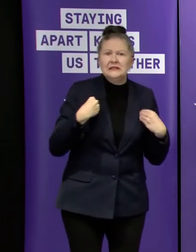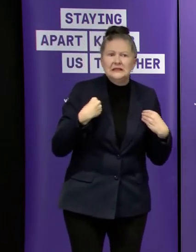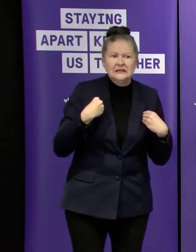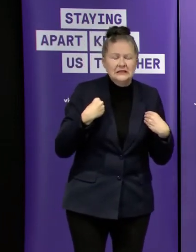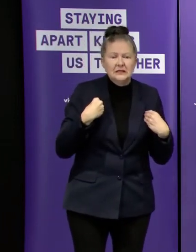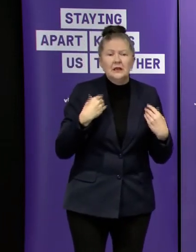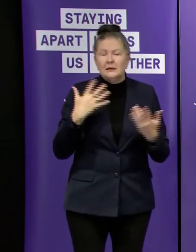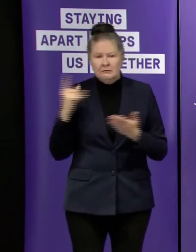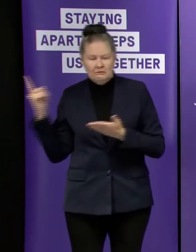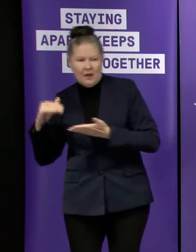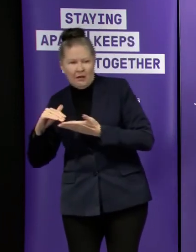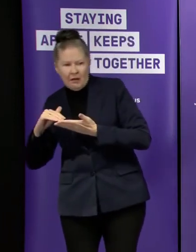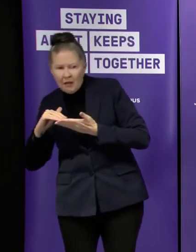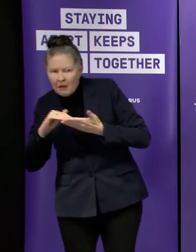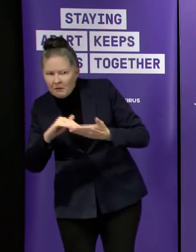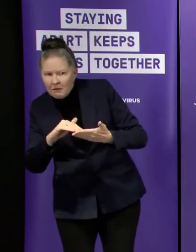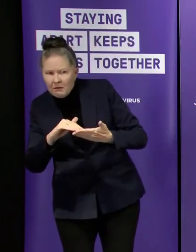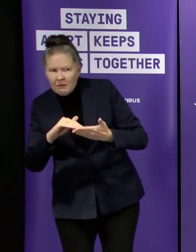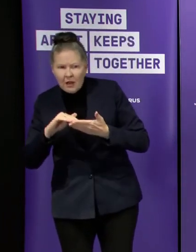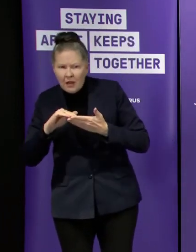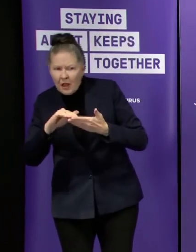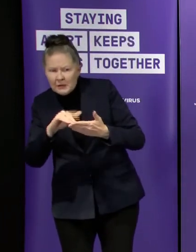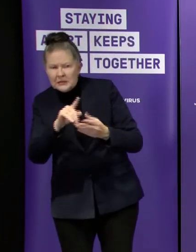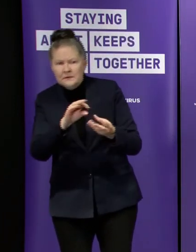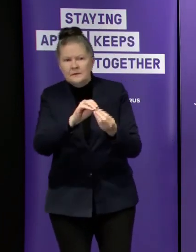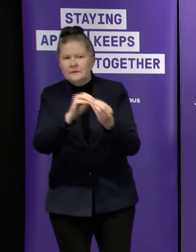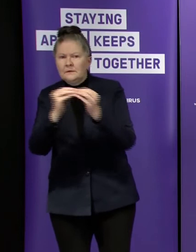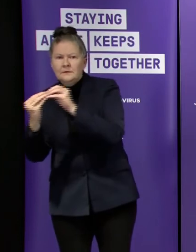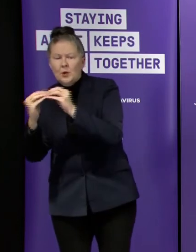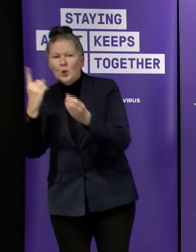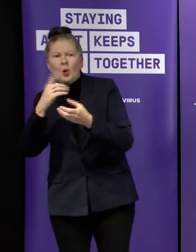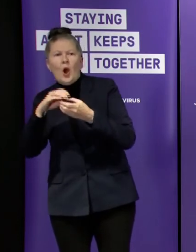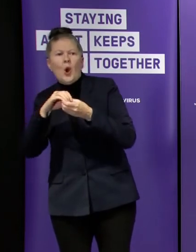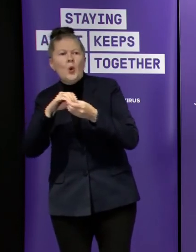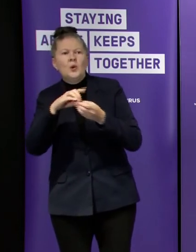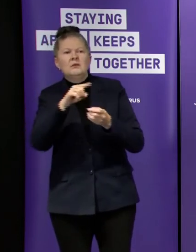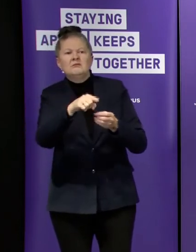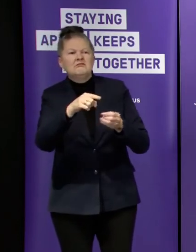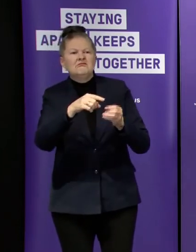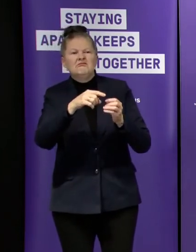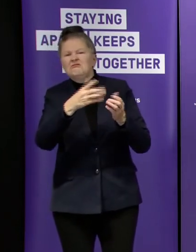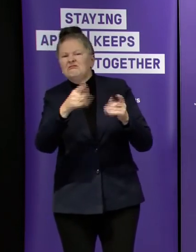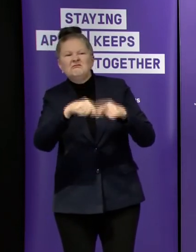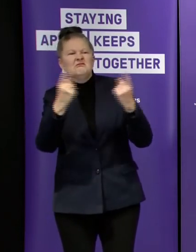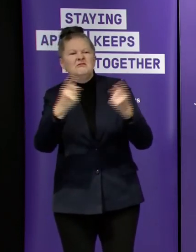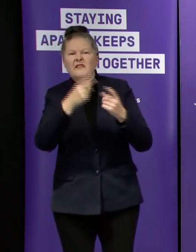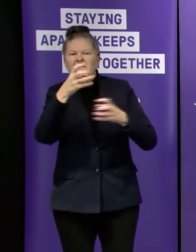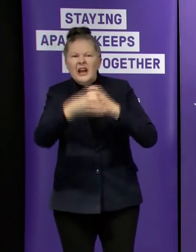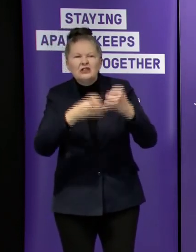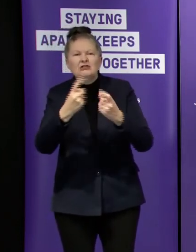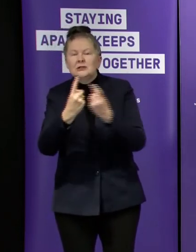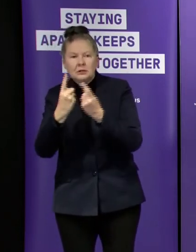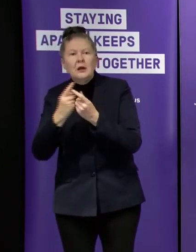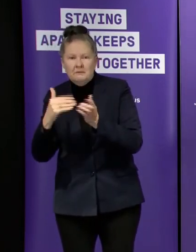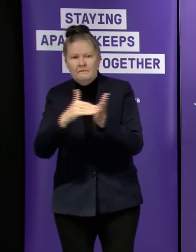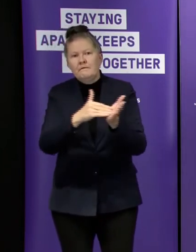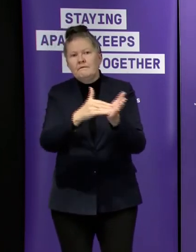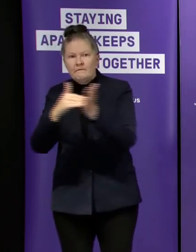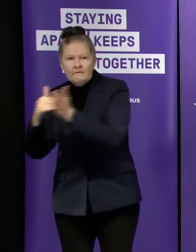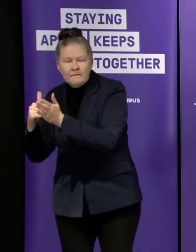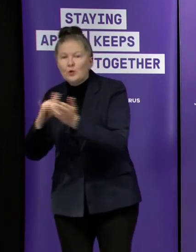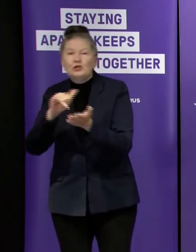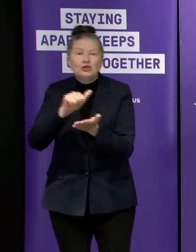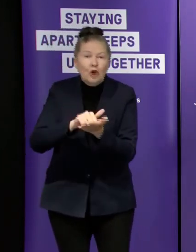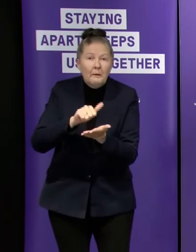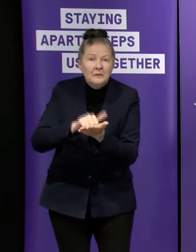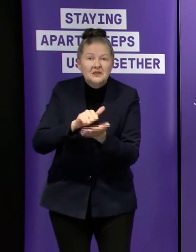uh helped help that has been brokered uh to find common ground between tenants and landlords and that's the way that the system should work